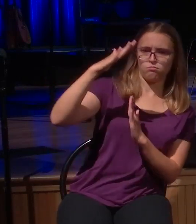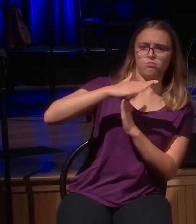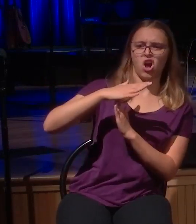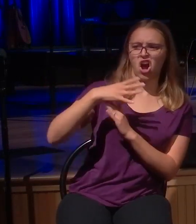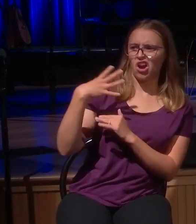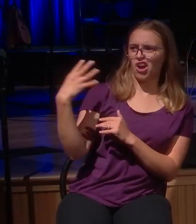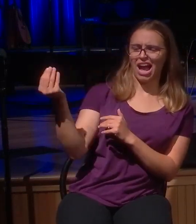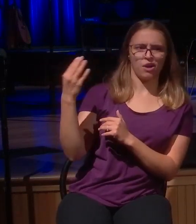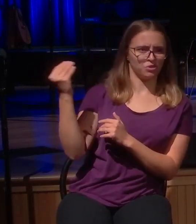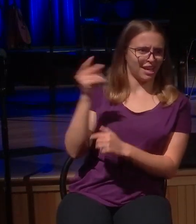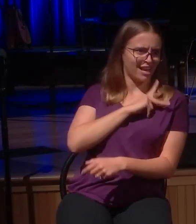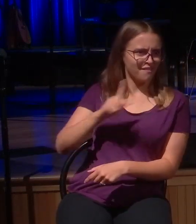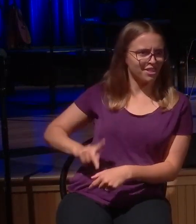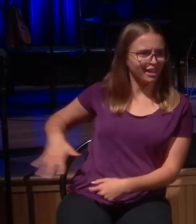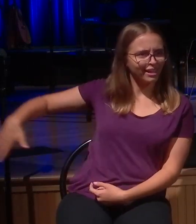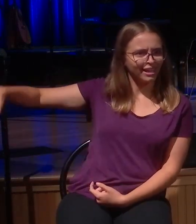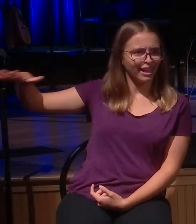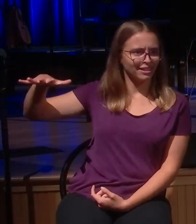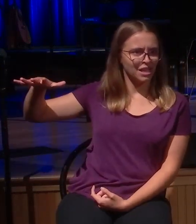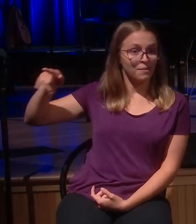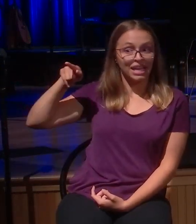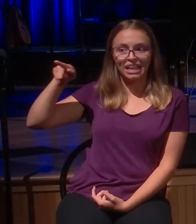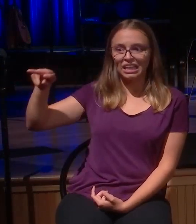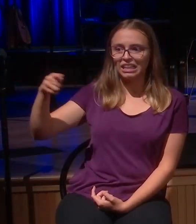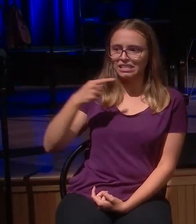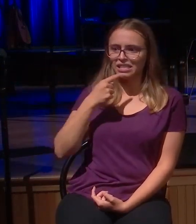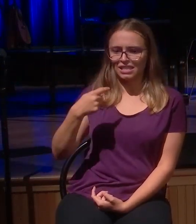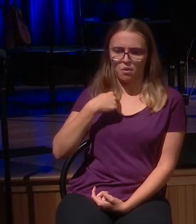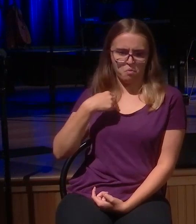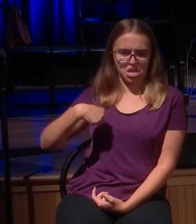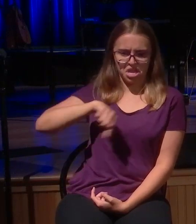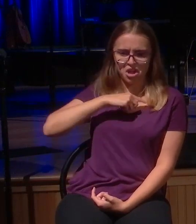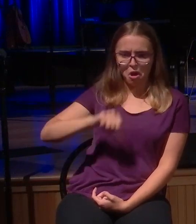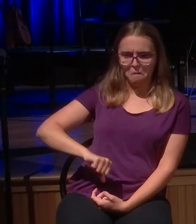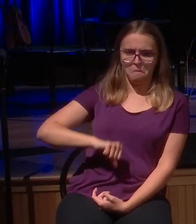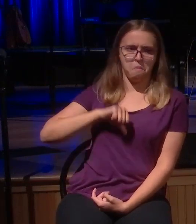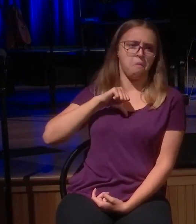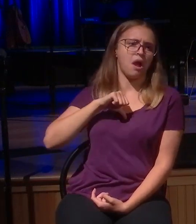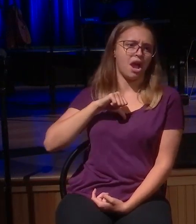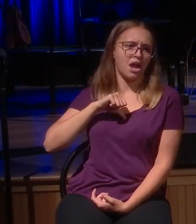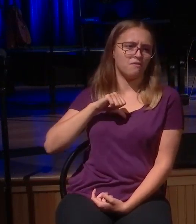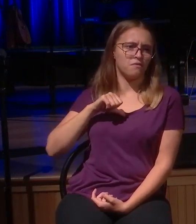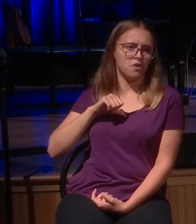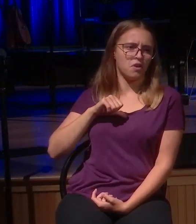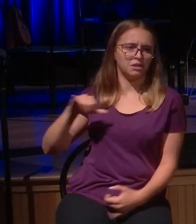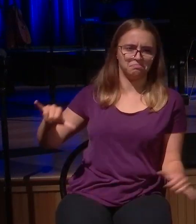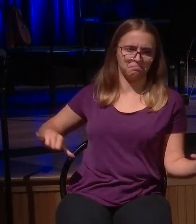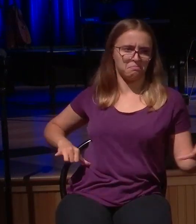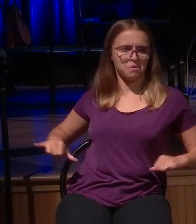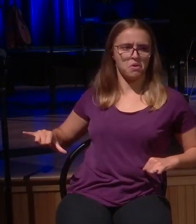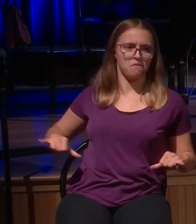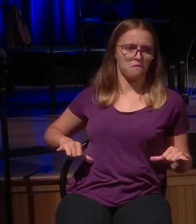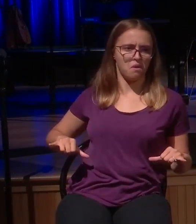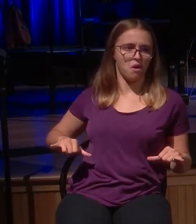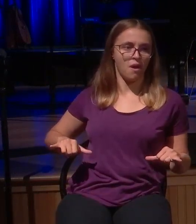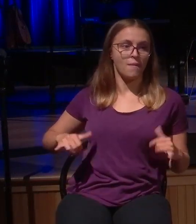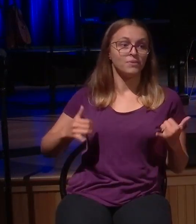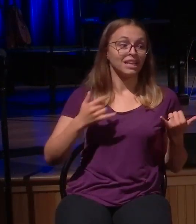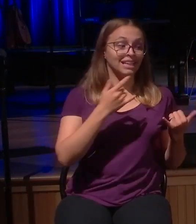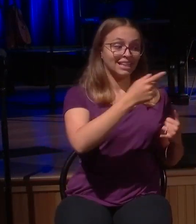them for their pride and their arrogance and their hypocrisy. And now he's having a meal once again with the sinners and the tax collectors. And so